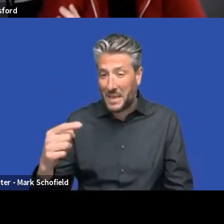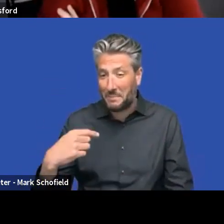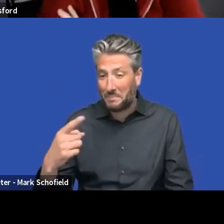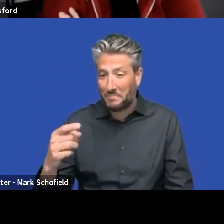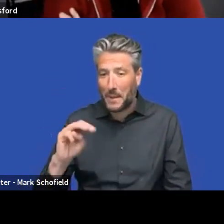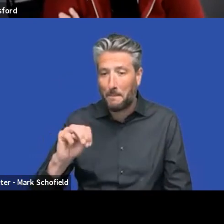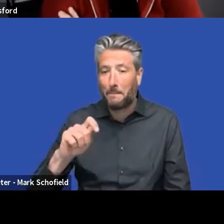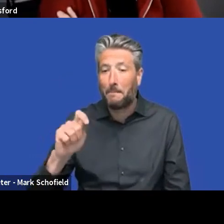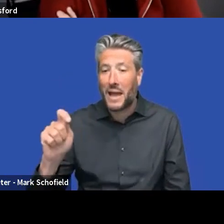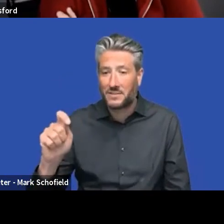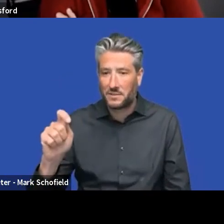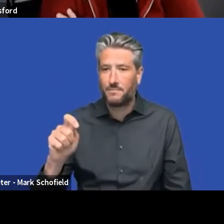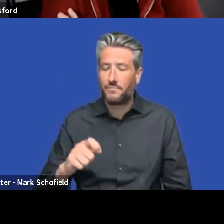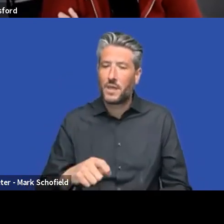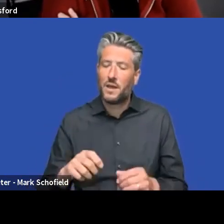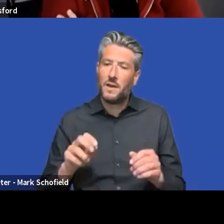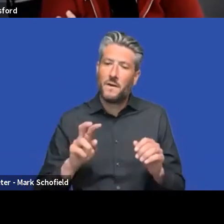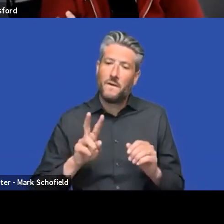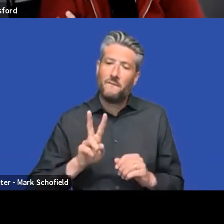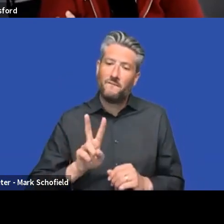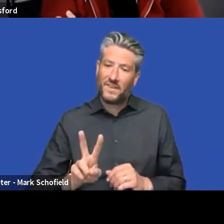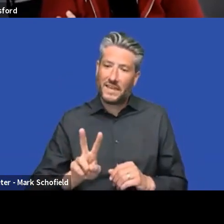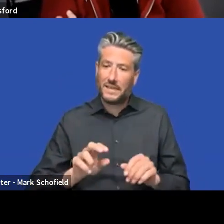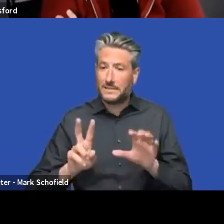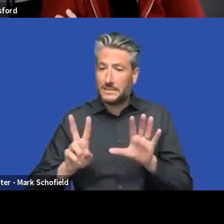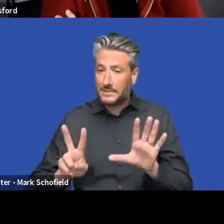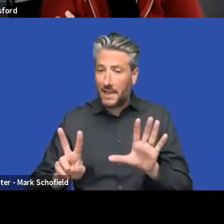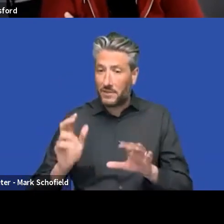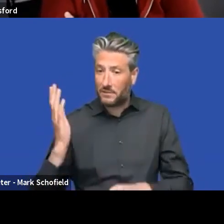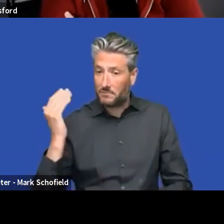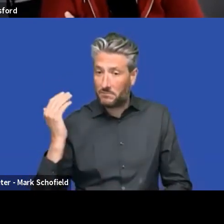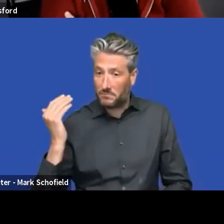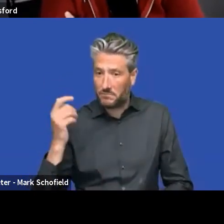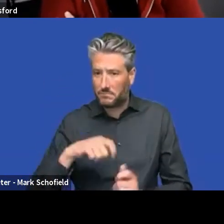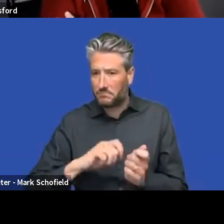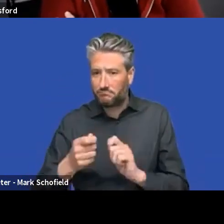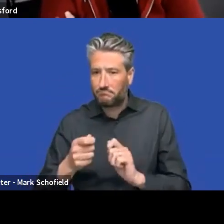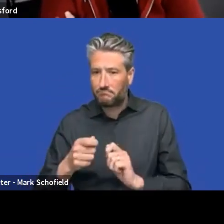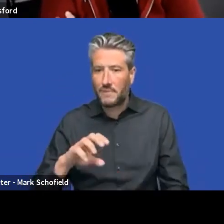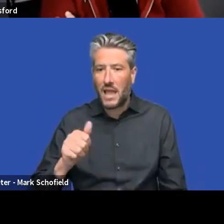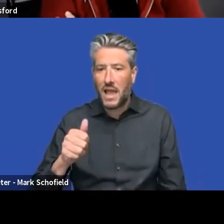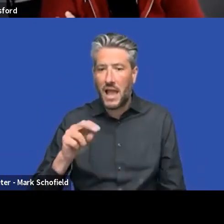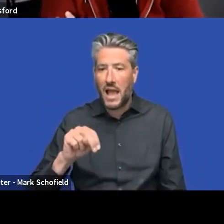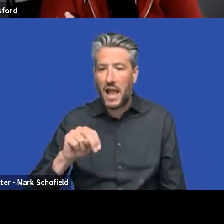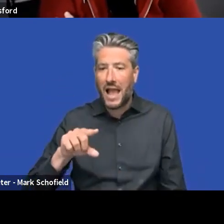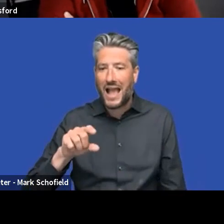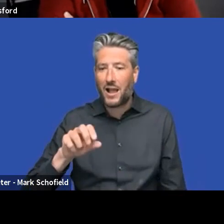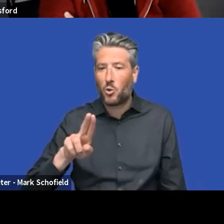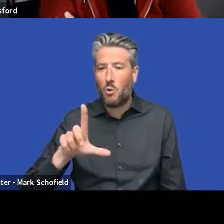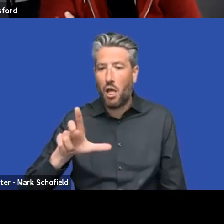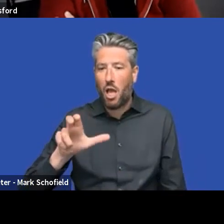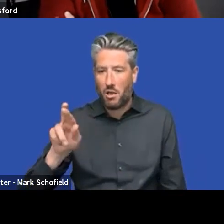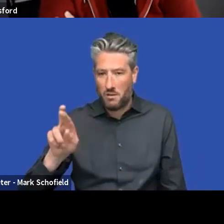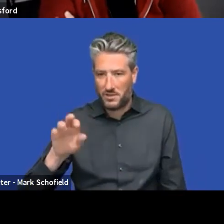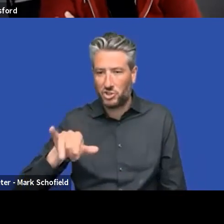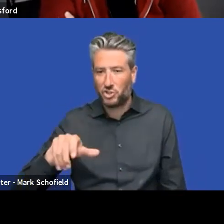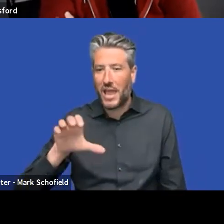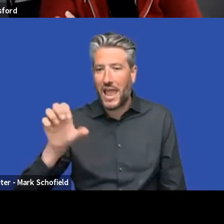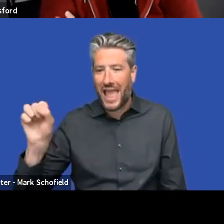AngularJS, what got me interested in Umbraco. Um, and I hope this next version will, uh, will, will do the same thing for,